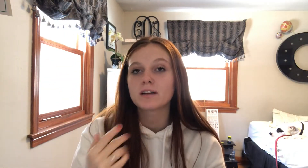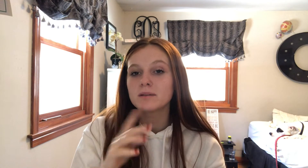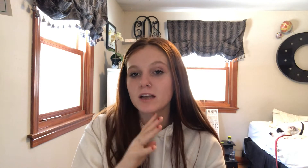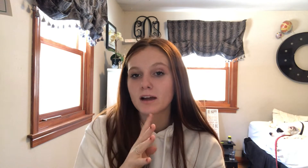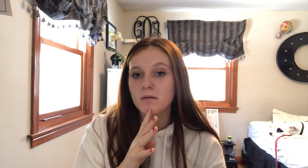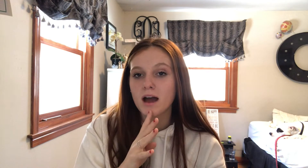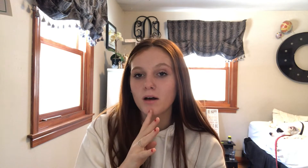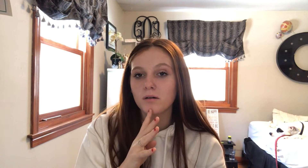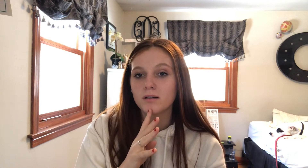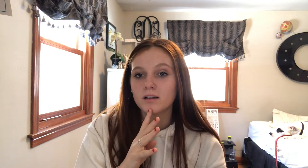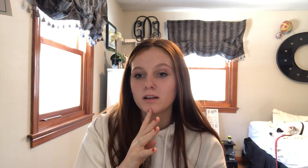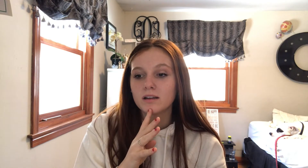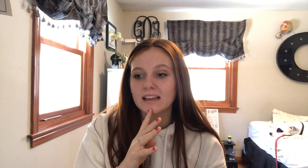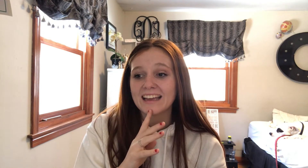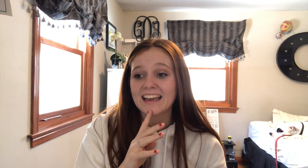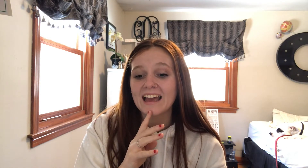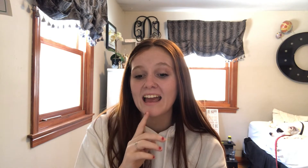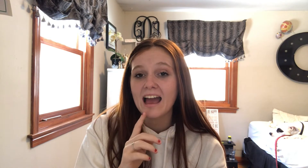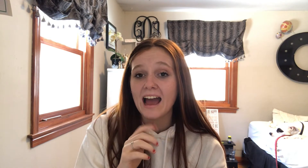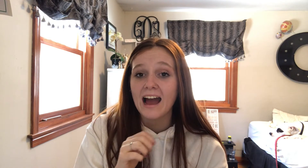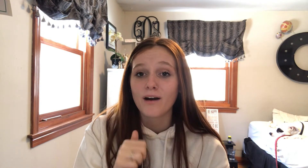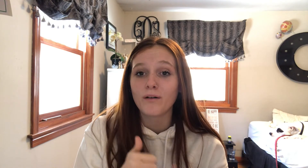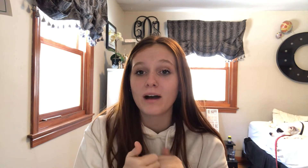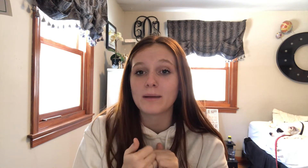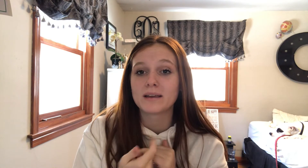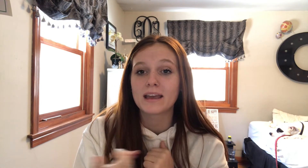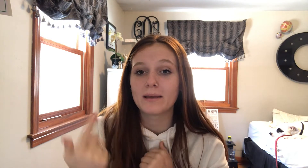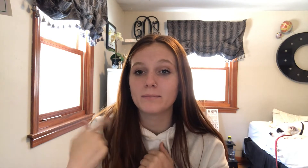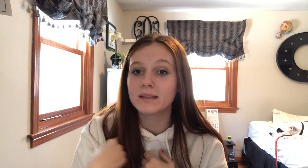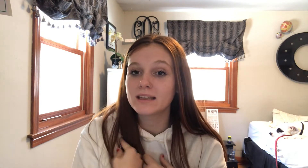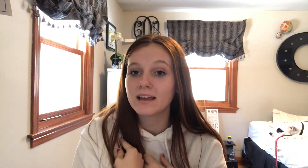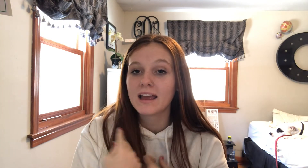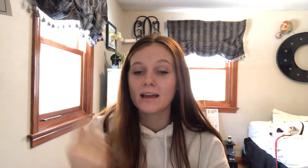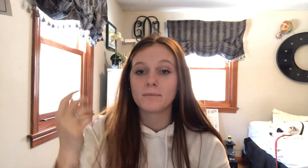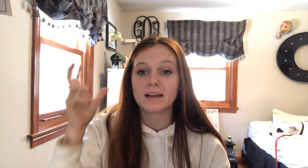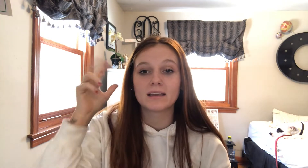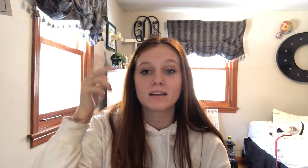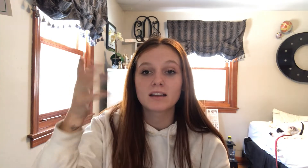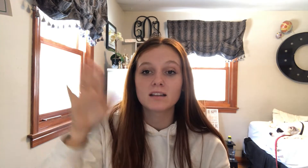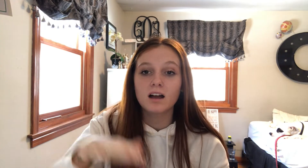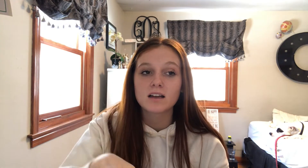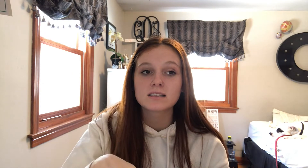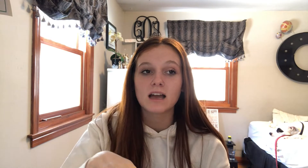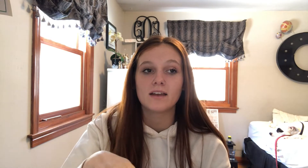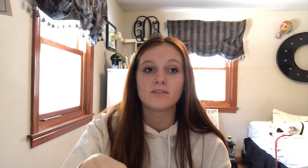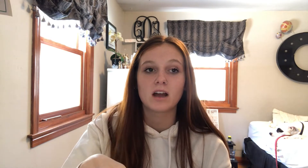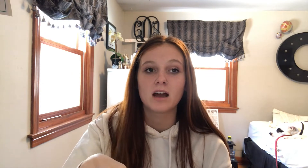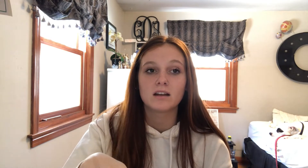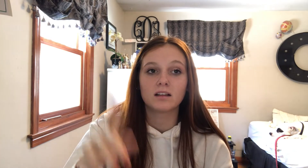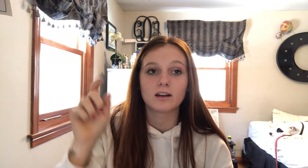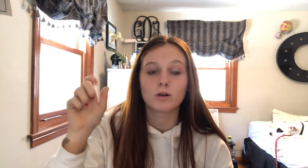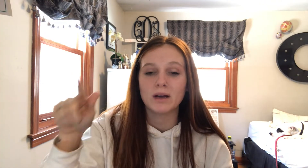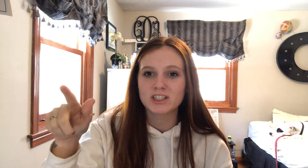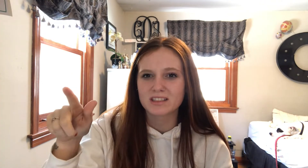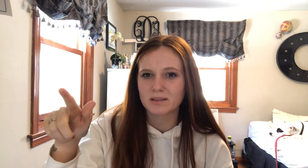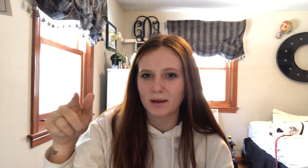going to be talking about like how I became me and my hearing loss. I've gotten a lot of questions about